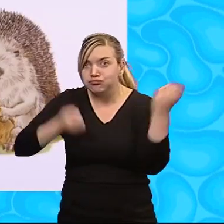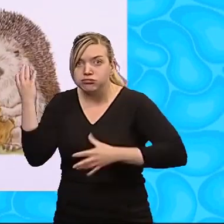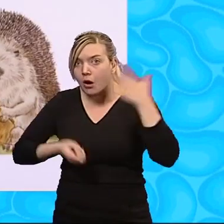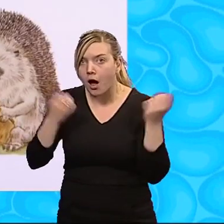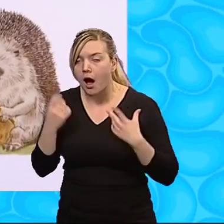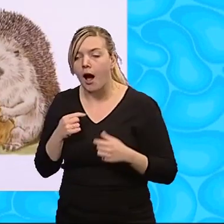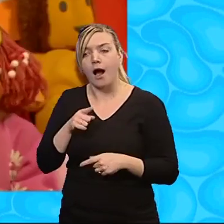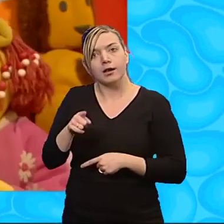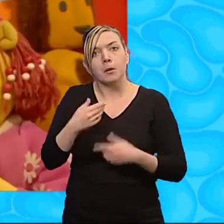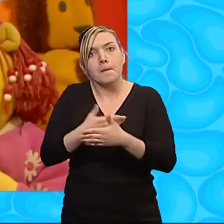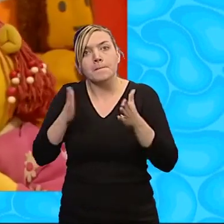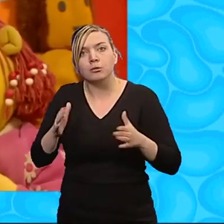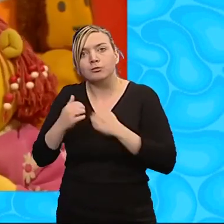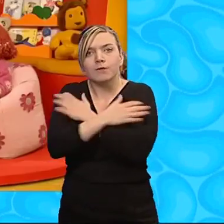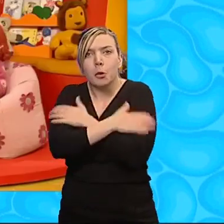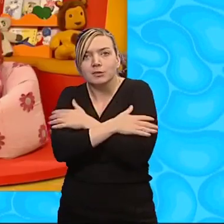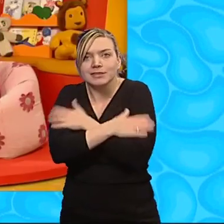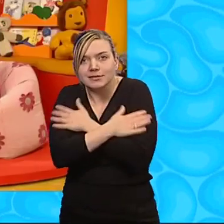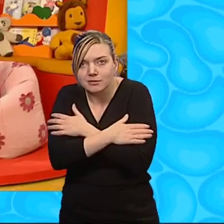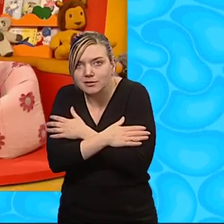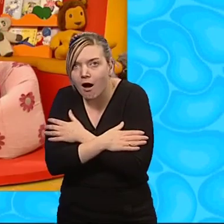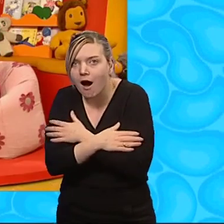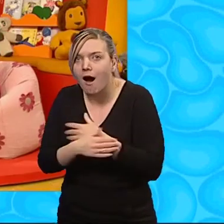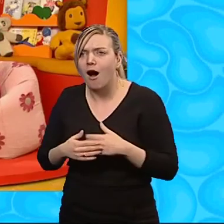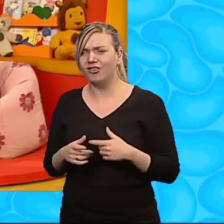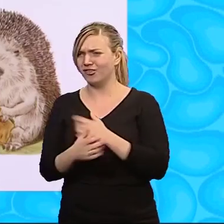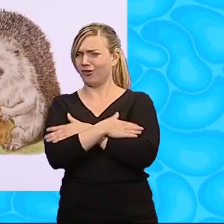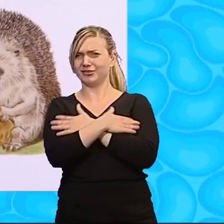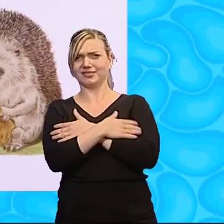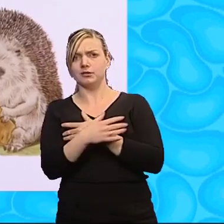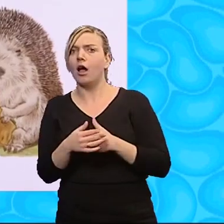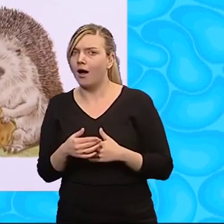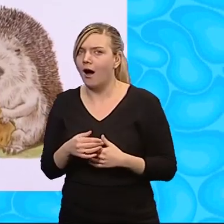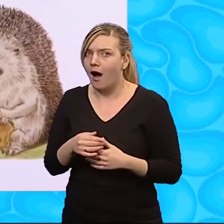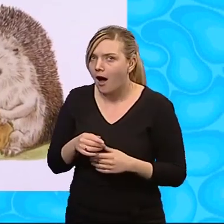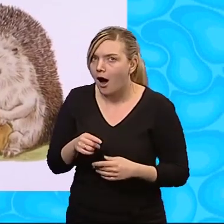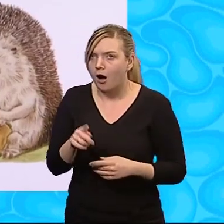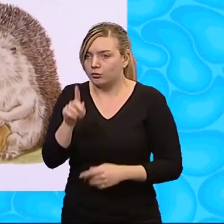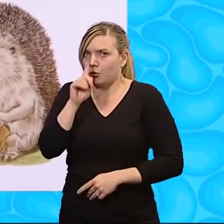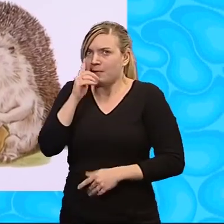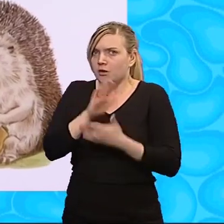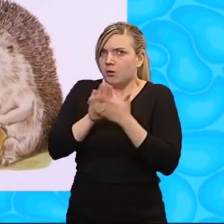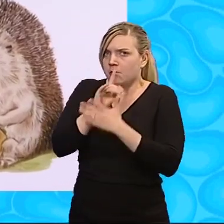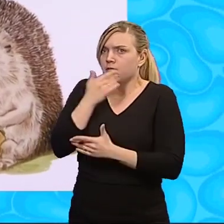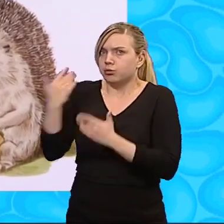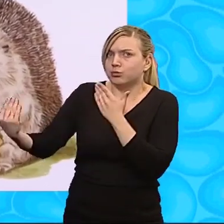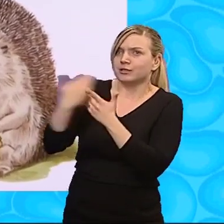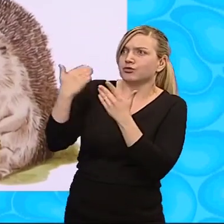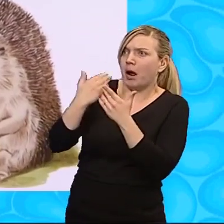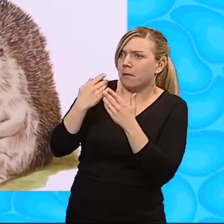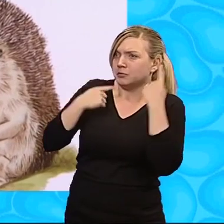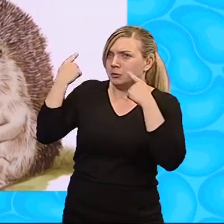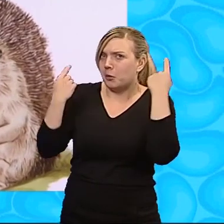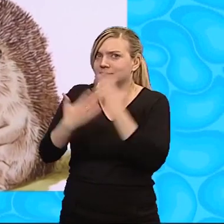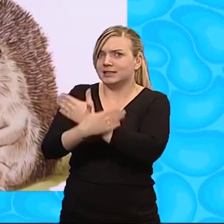a box of cosiness. Cosiness? Yes, said Rabbit, so that you will no longer be disturbed by the bright, noisy day.